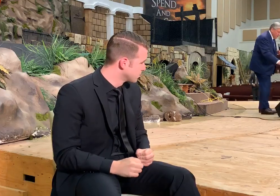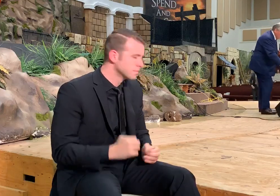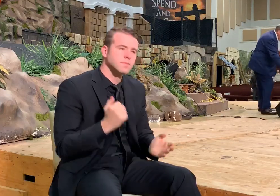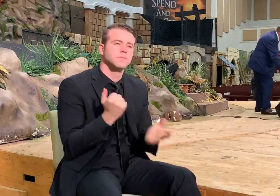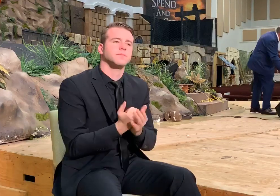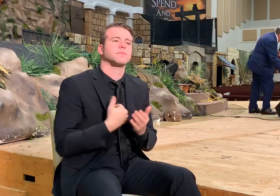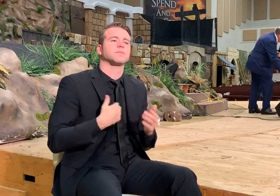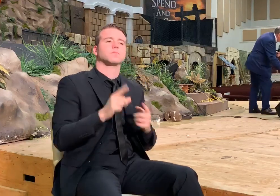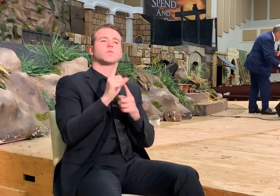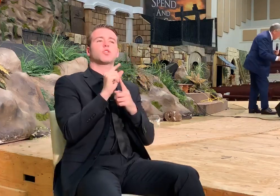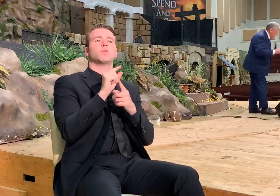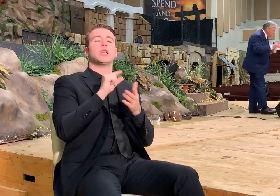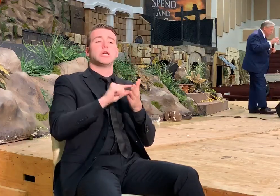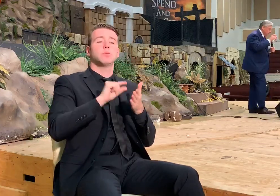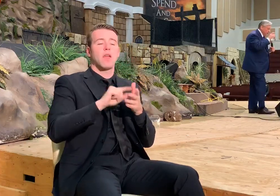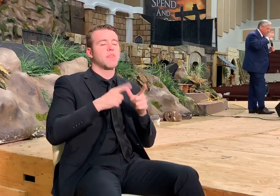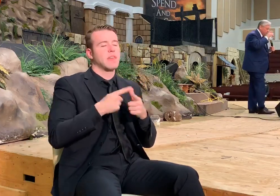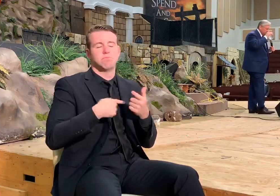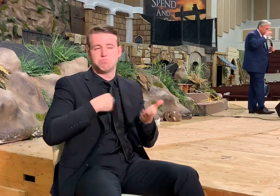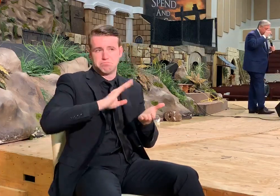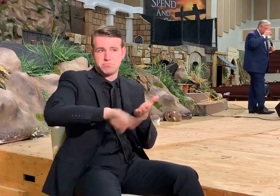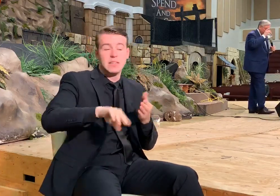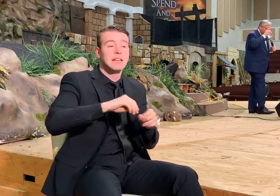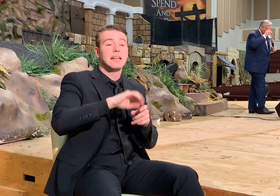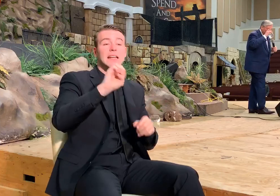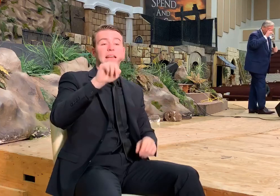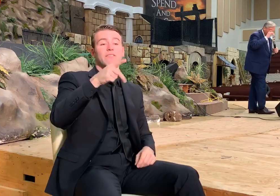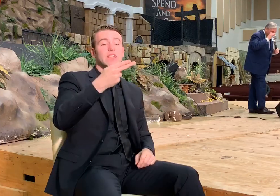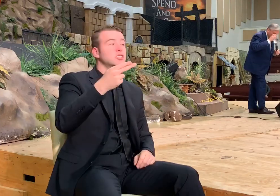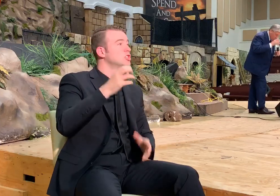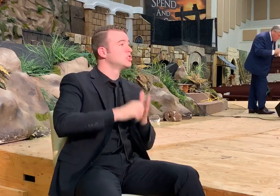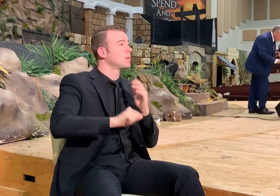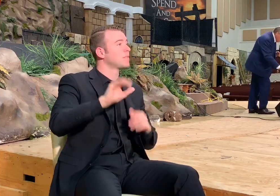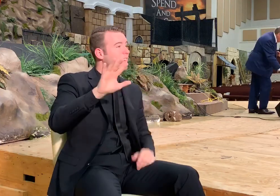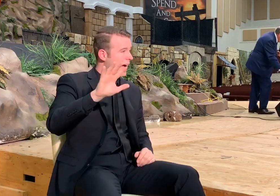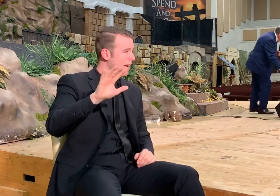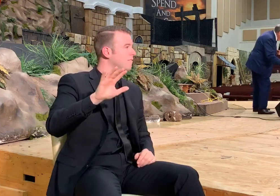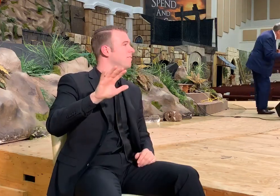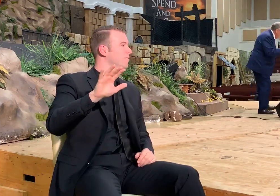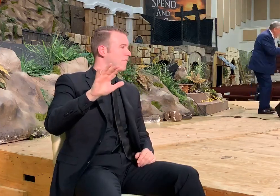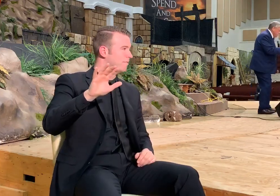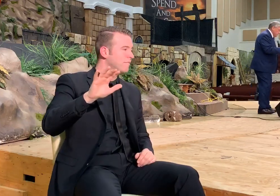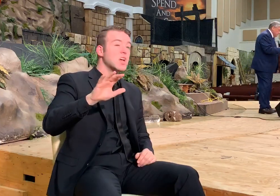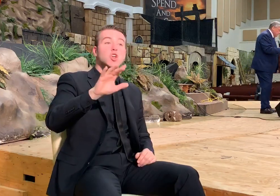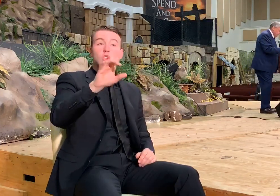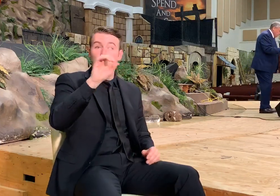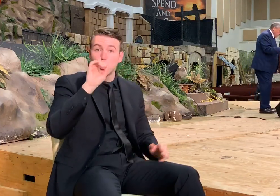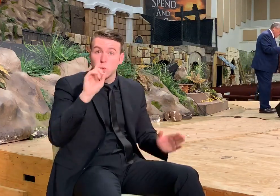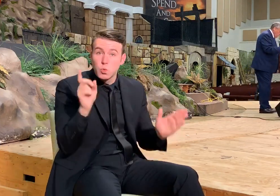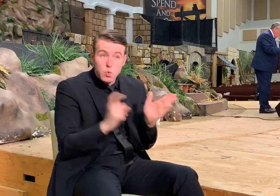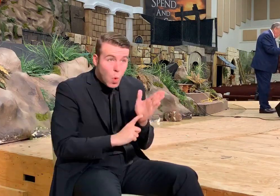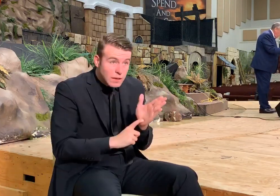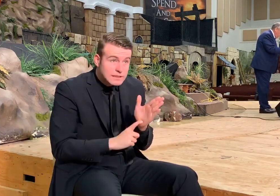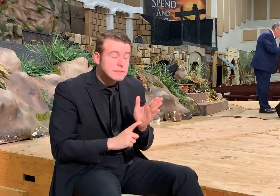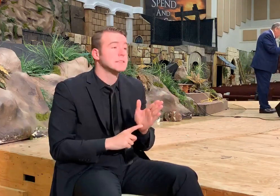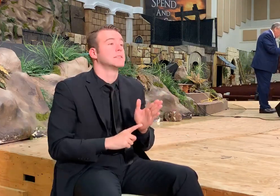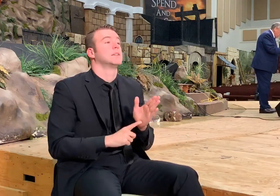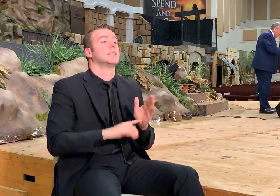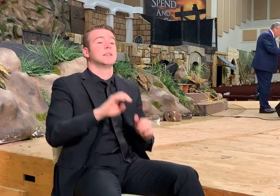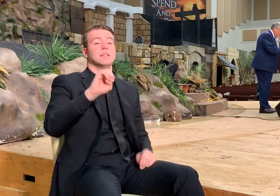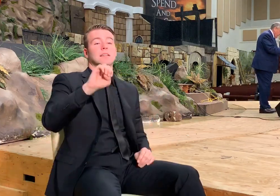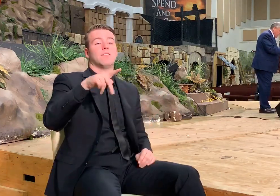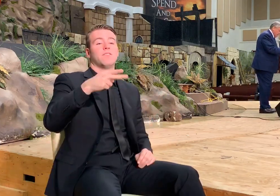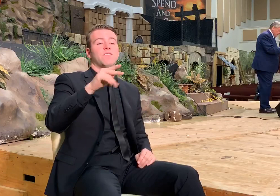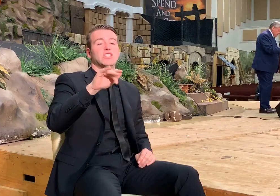Let me give you one more scripture and then I'll let you go in Ephesians chapter 5. Notice in